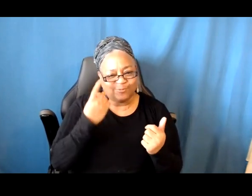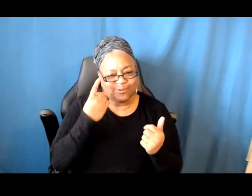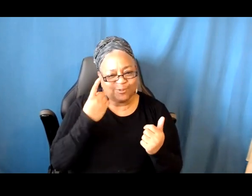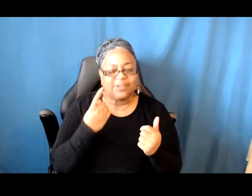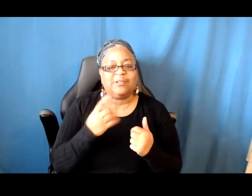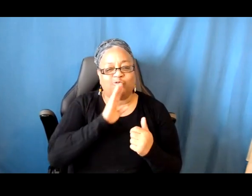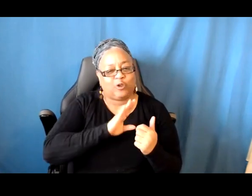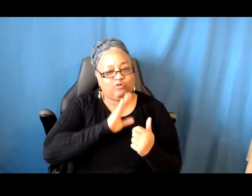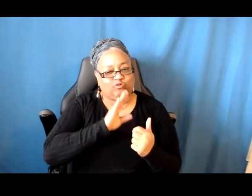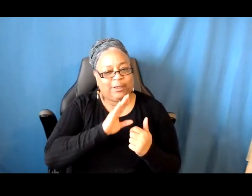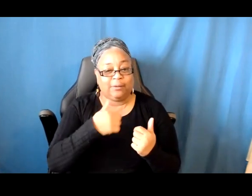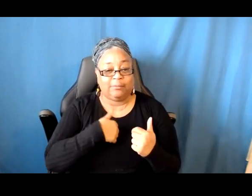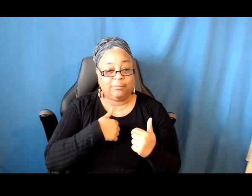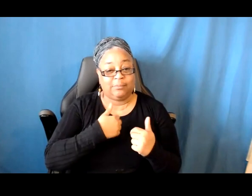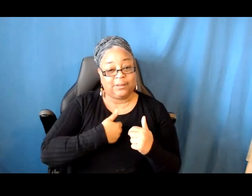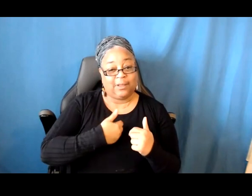frustrating.